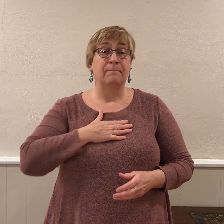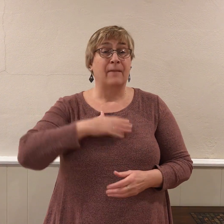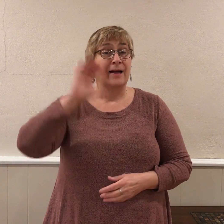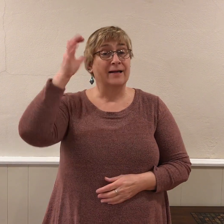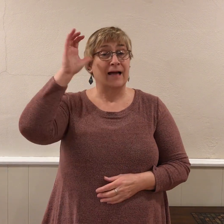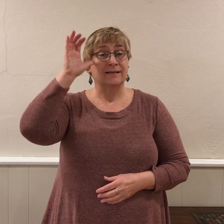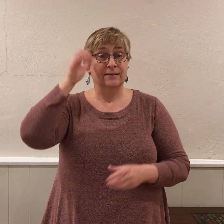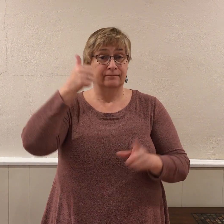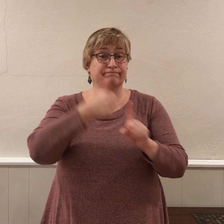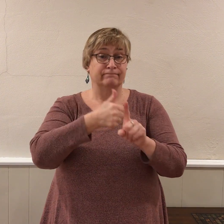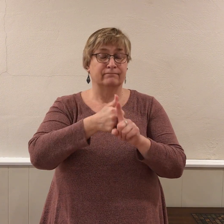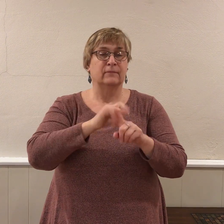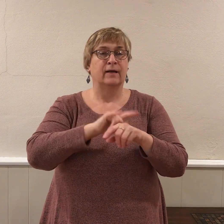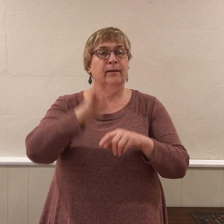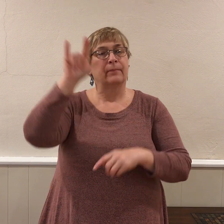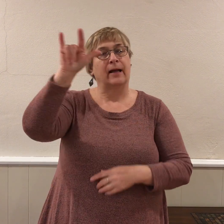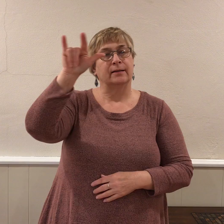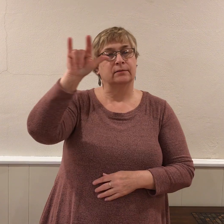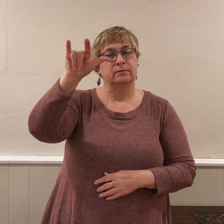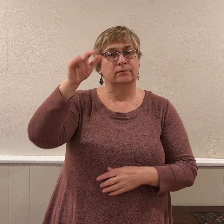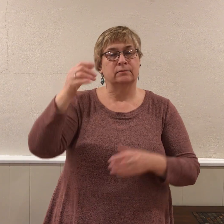My cousin is a pilot.